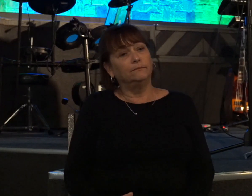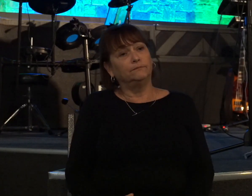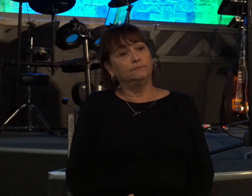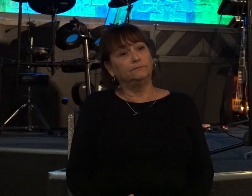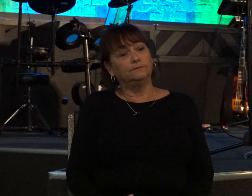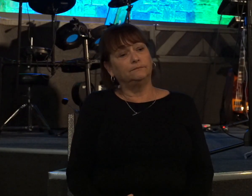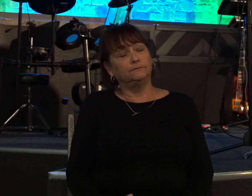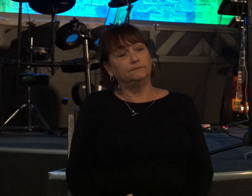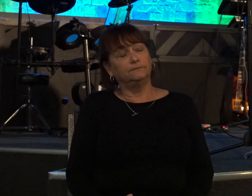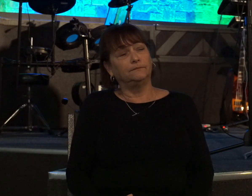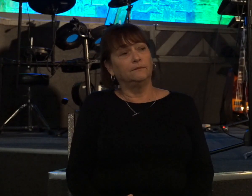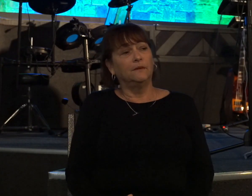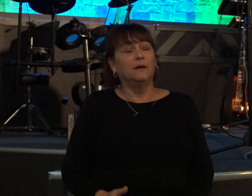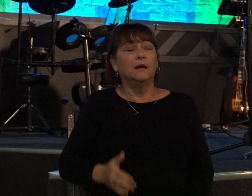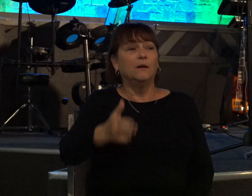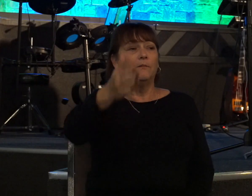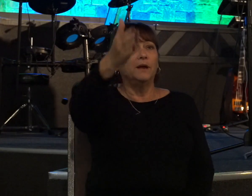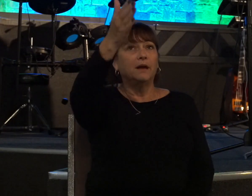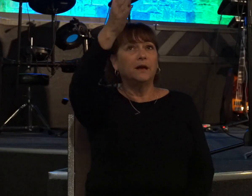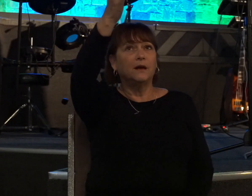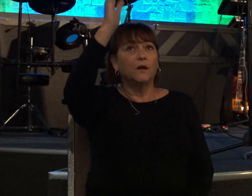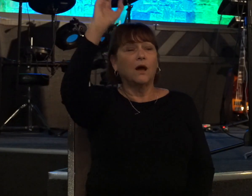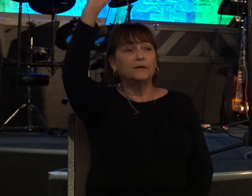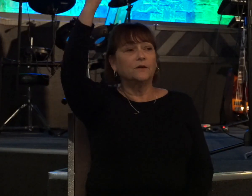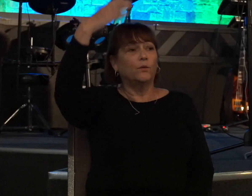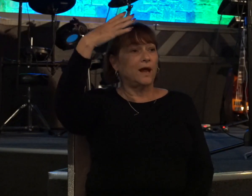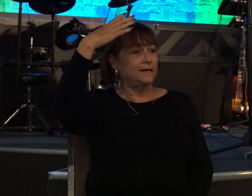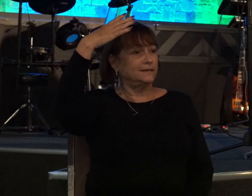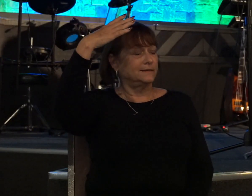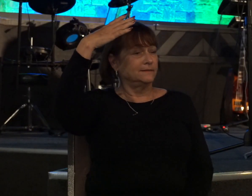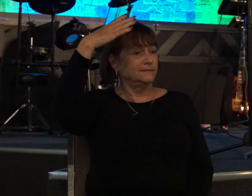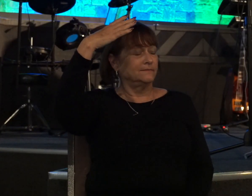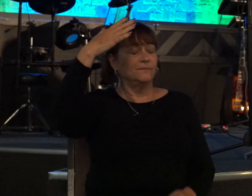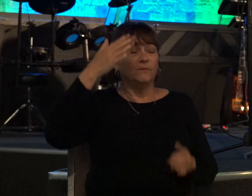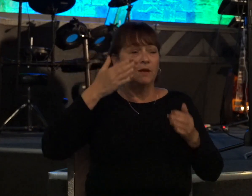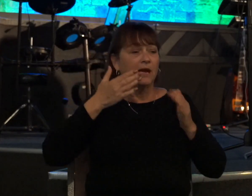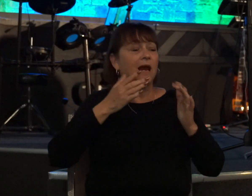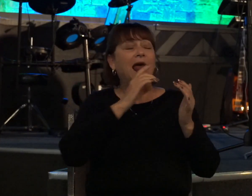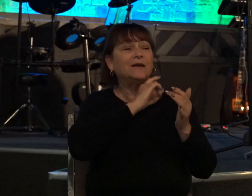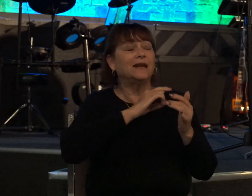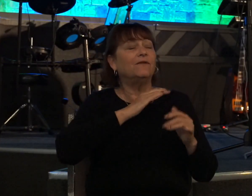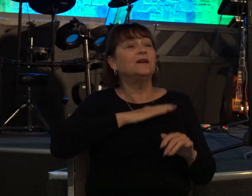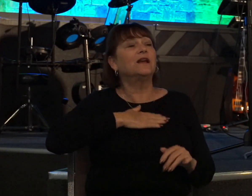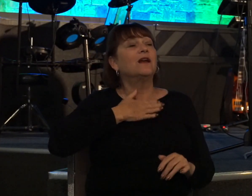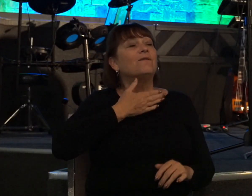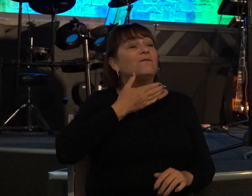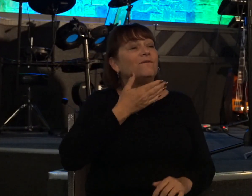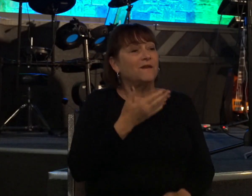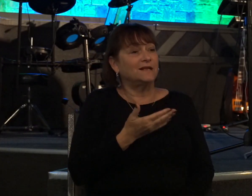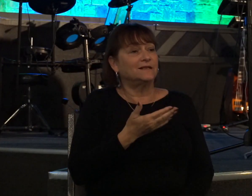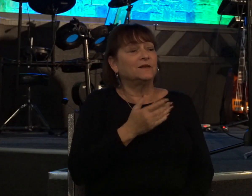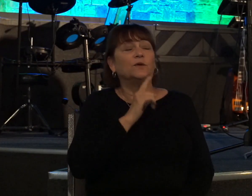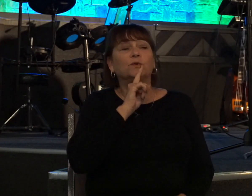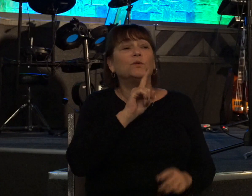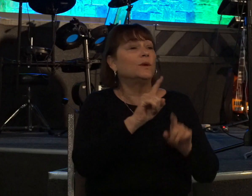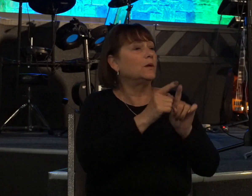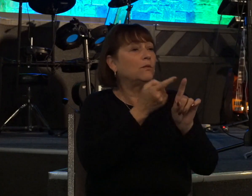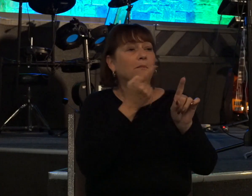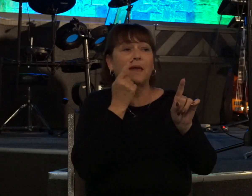but in God's grace he allowed David to confess his sins and to truly repent of them and the